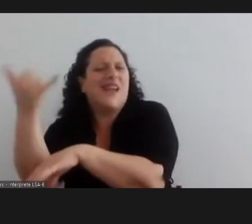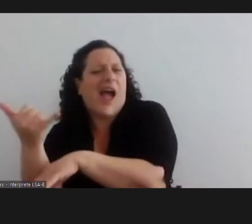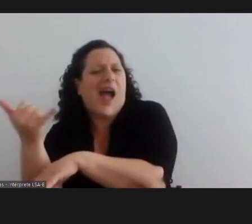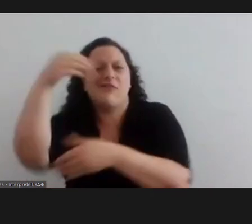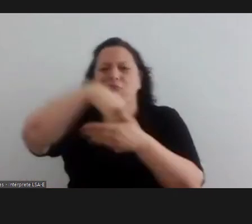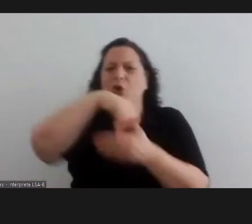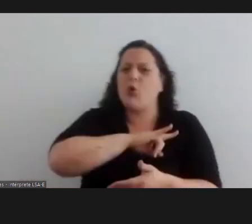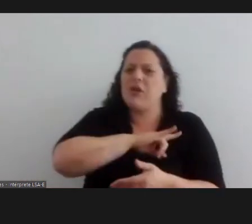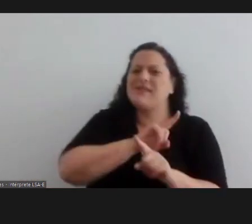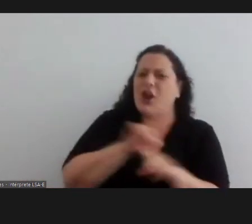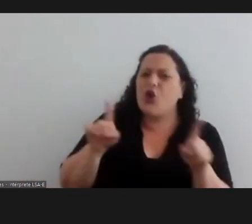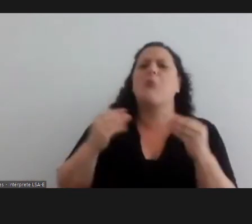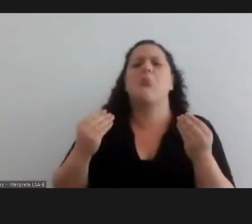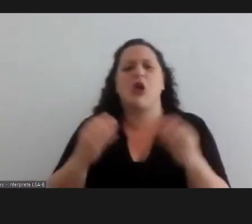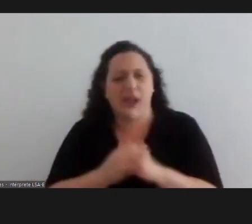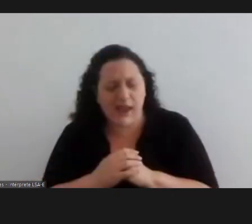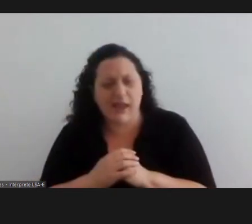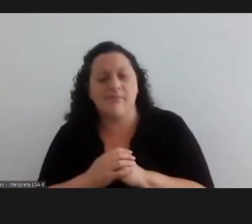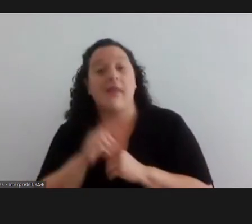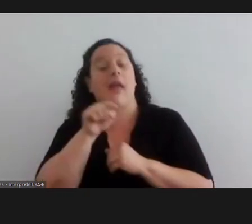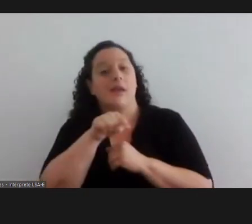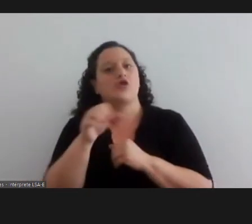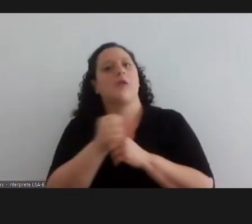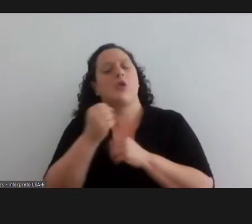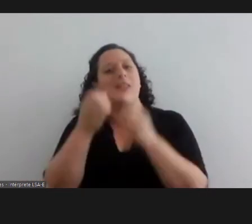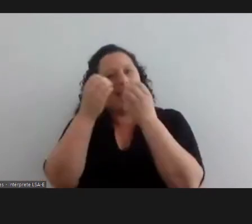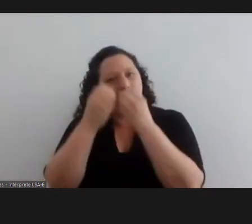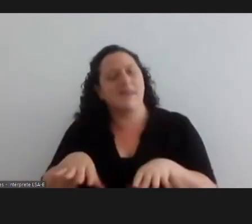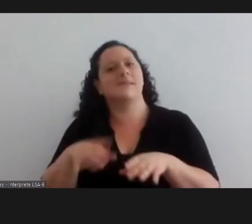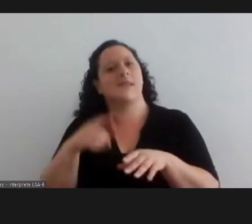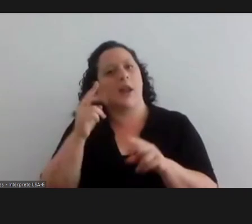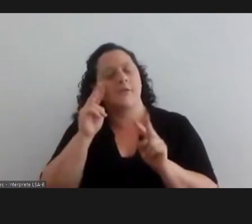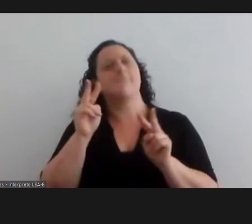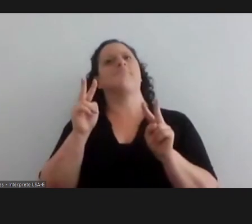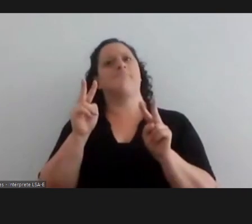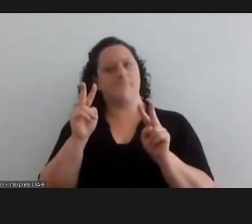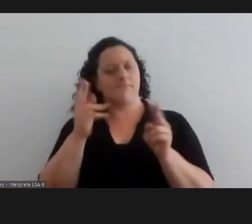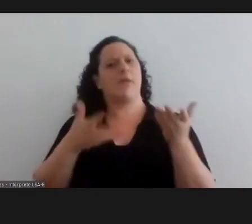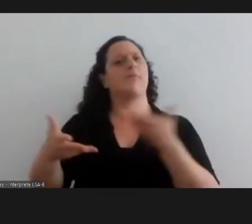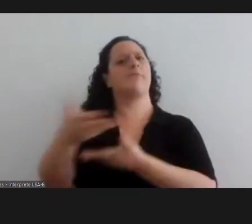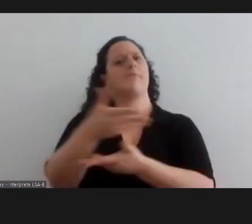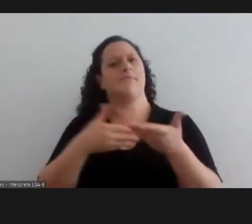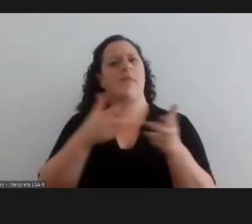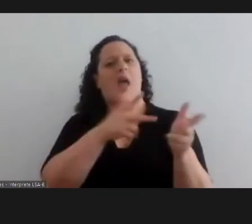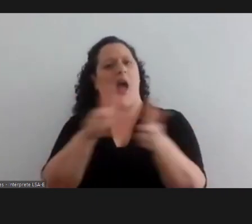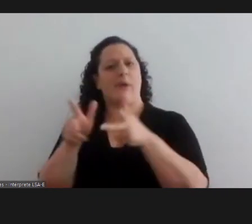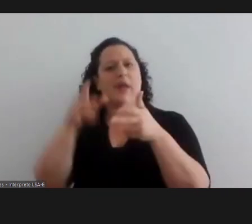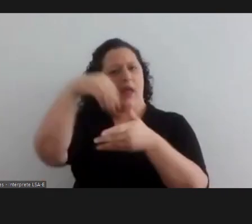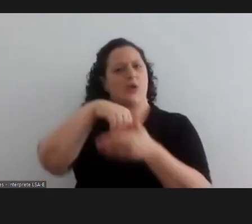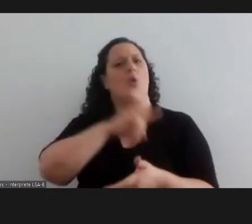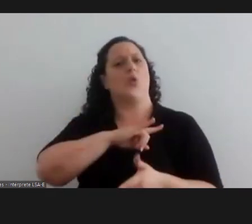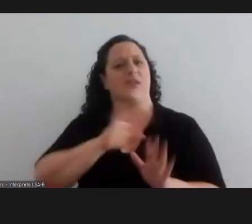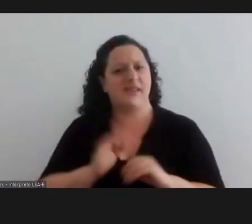back to the plain story but it is necessary for universities to include a perspective